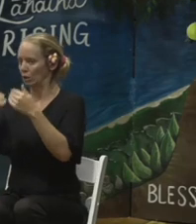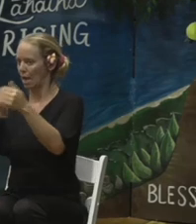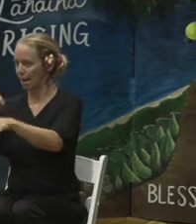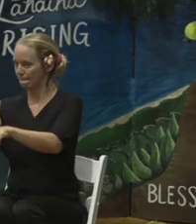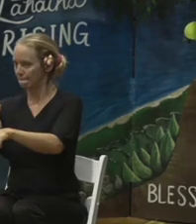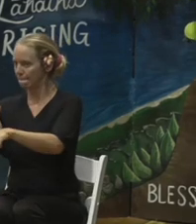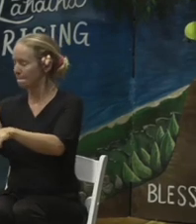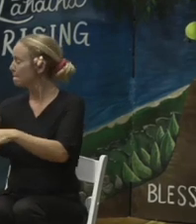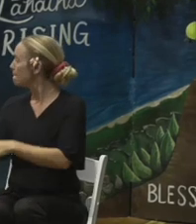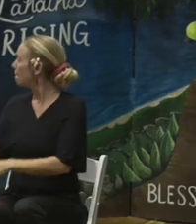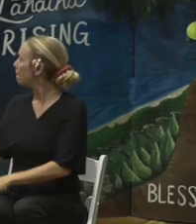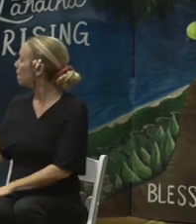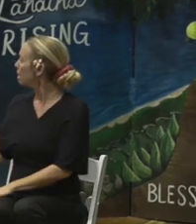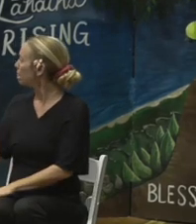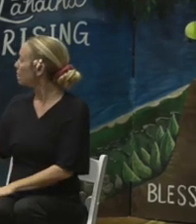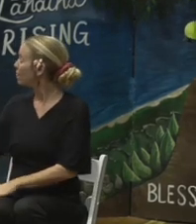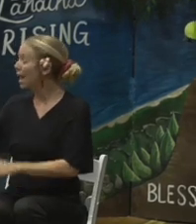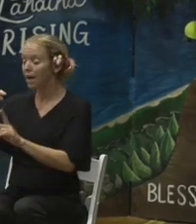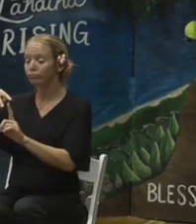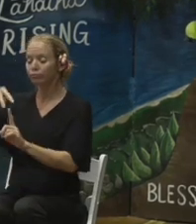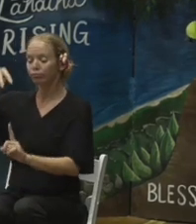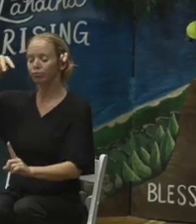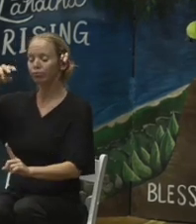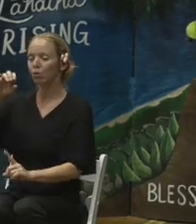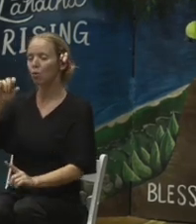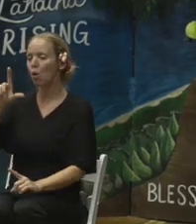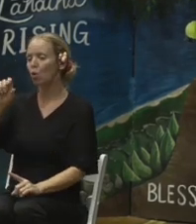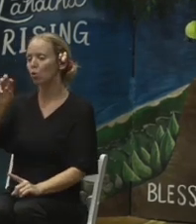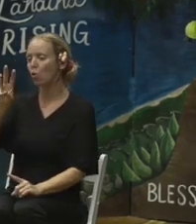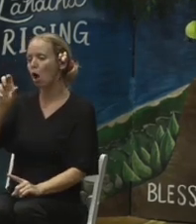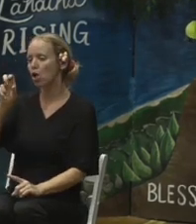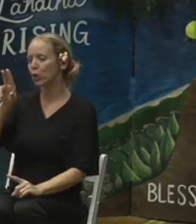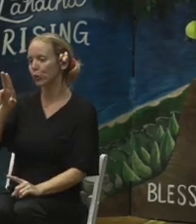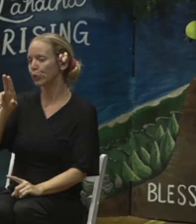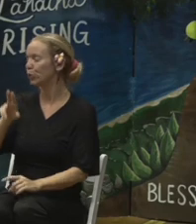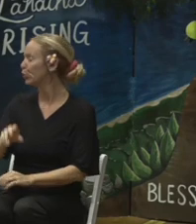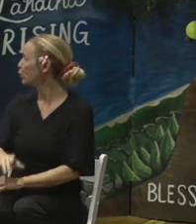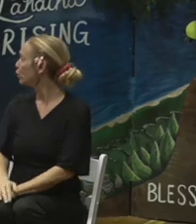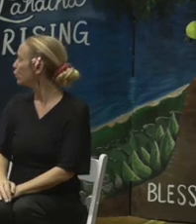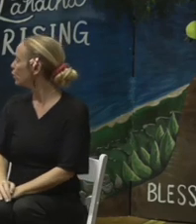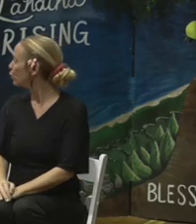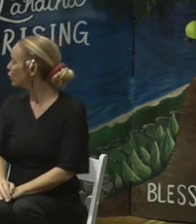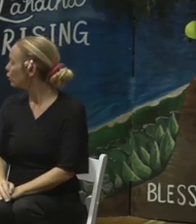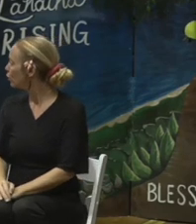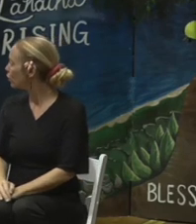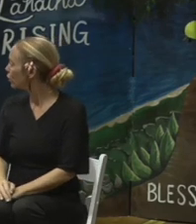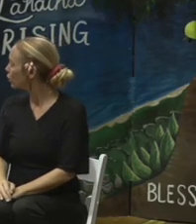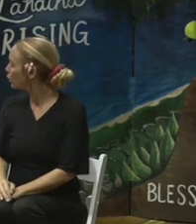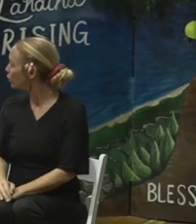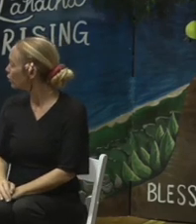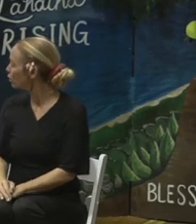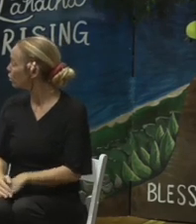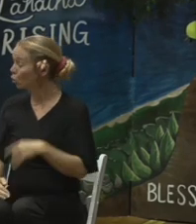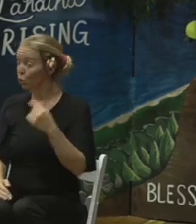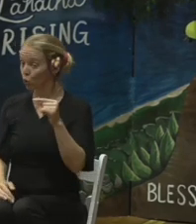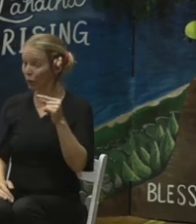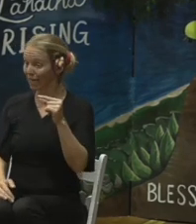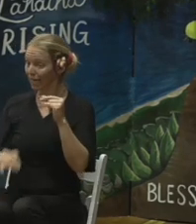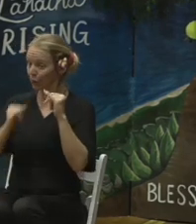this is an overview of the Oluwalu area. The green here is the existing closed Oluwalu dump site.